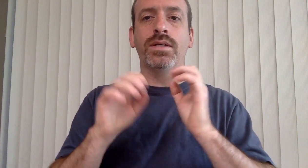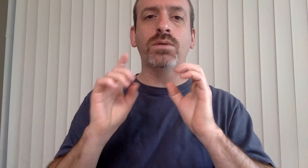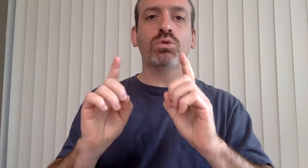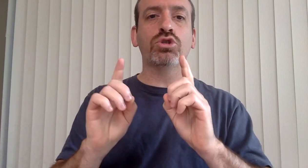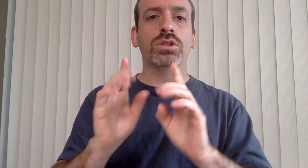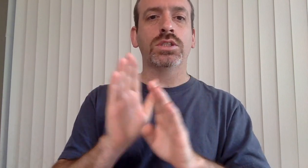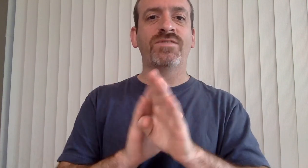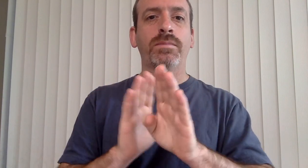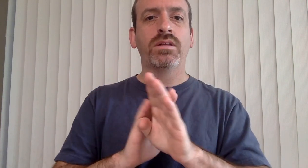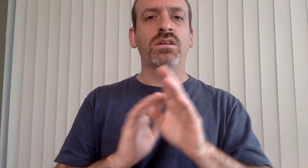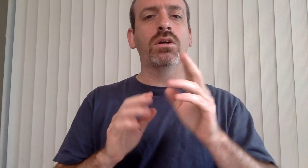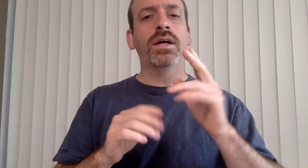yeah.